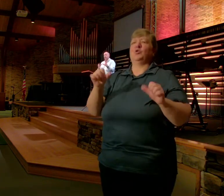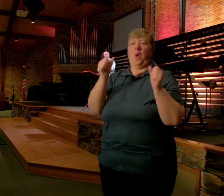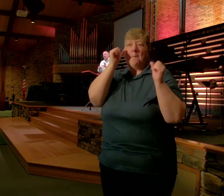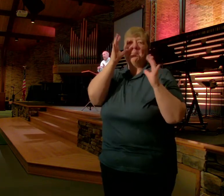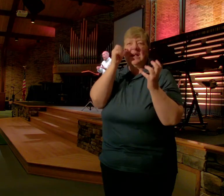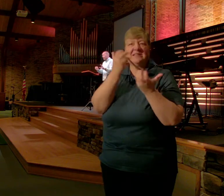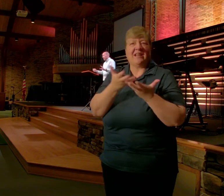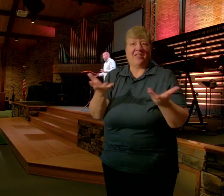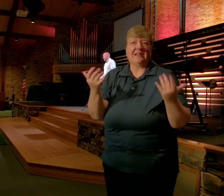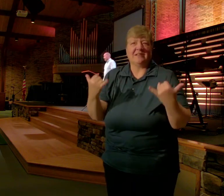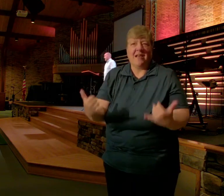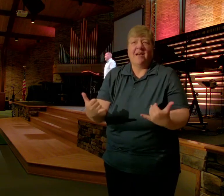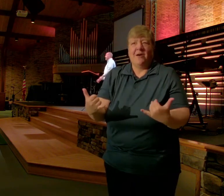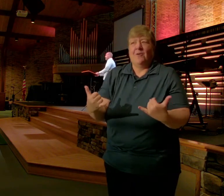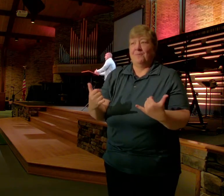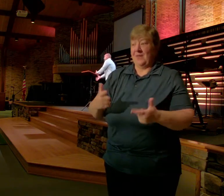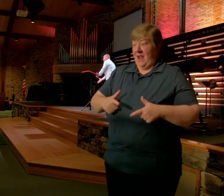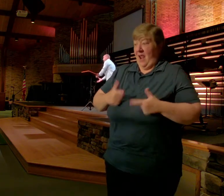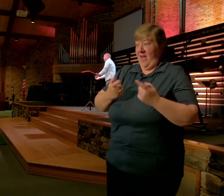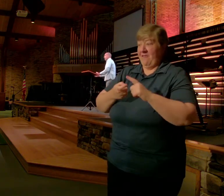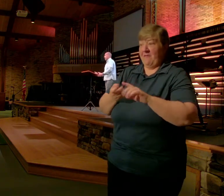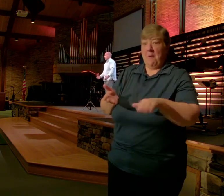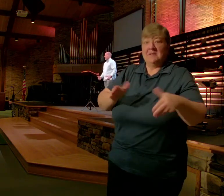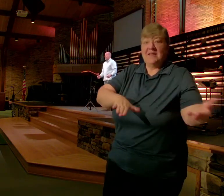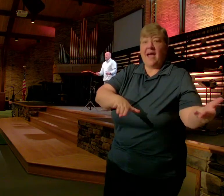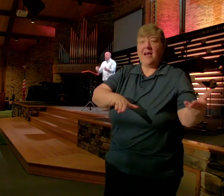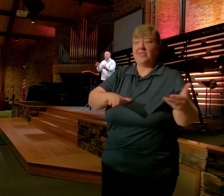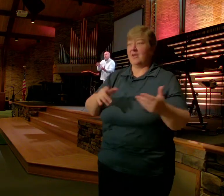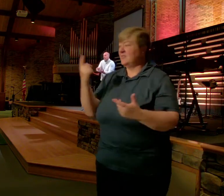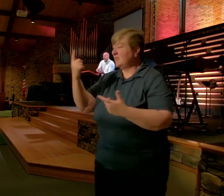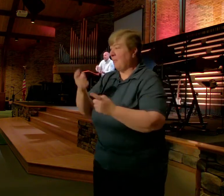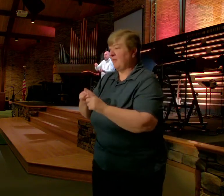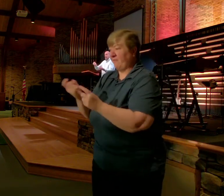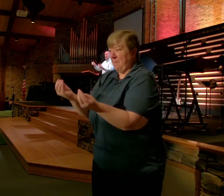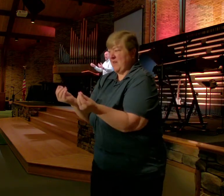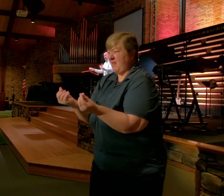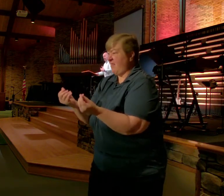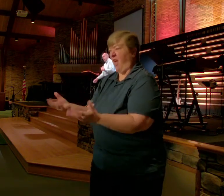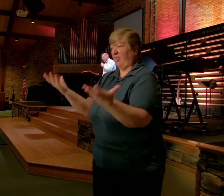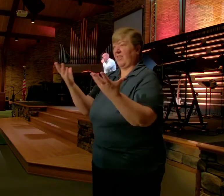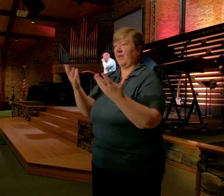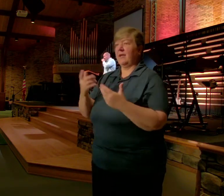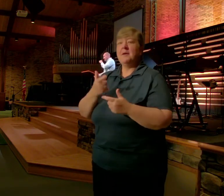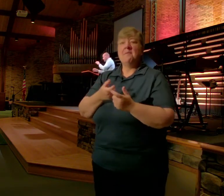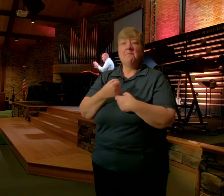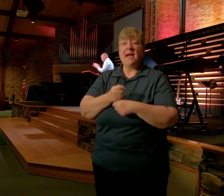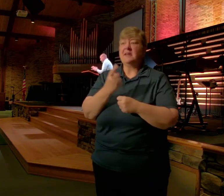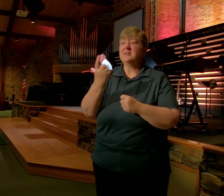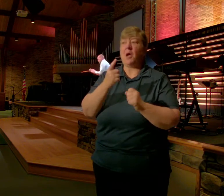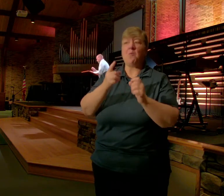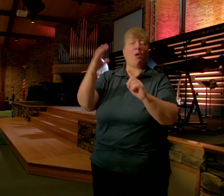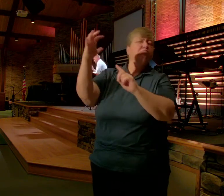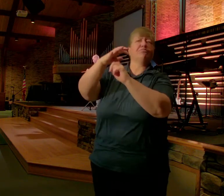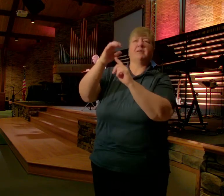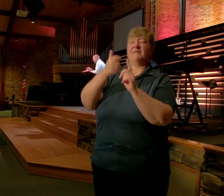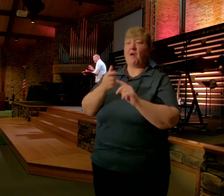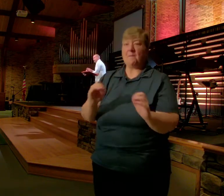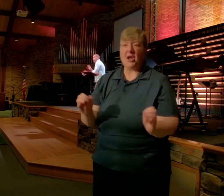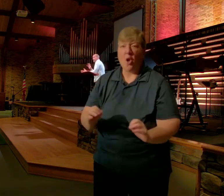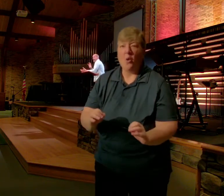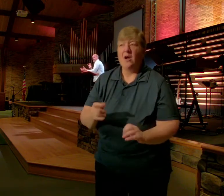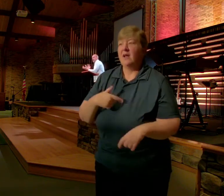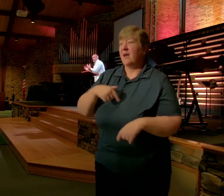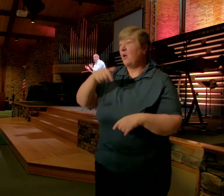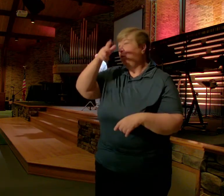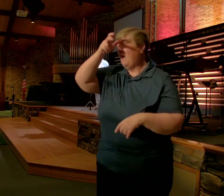Only Can Make Life Come Out Of Death He Can Make Something Come Out Of Nothing He Can Make Somebody Out Of Nobody He Can Take A Person Who Is Wicked And